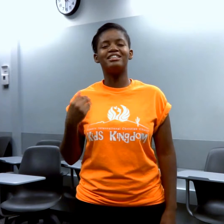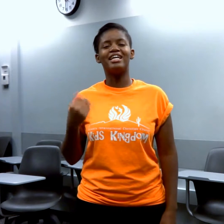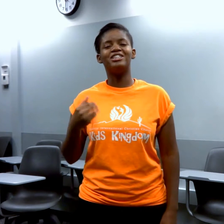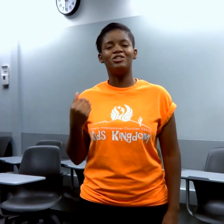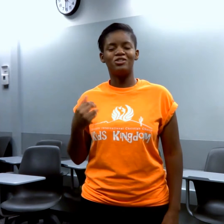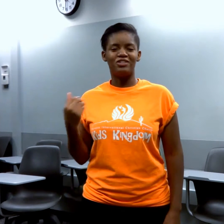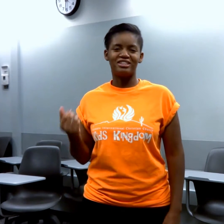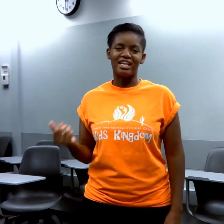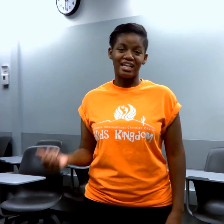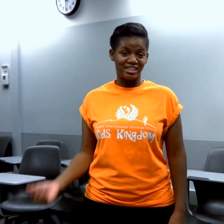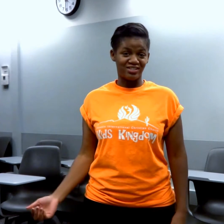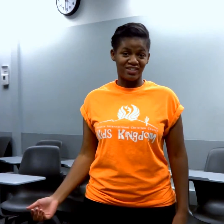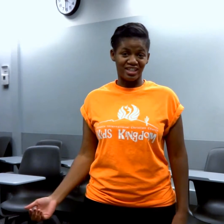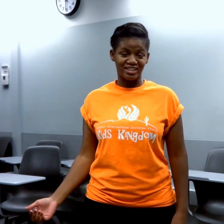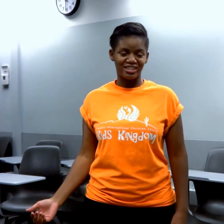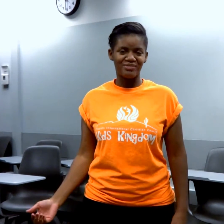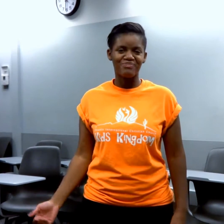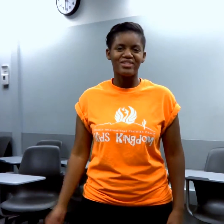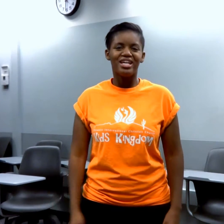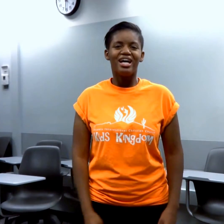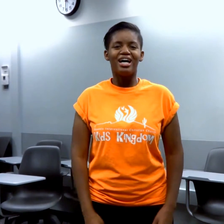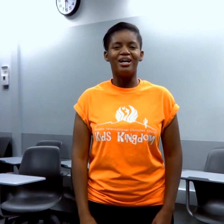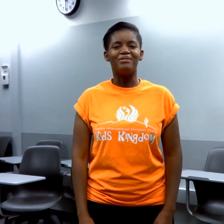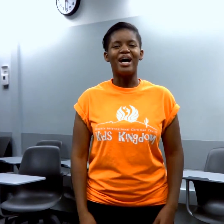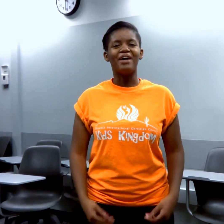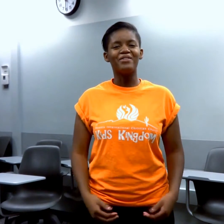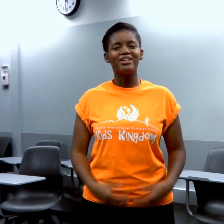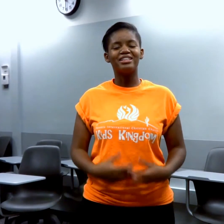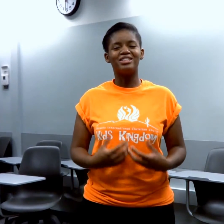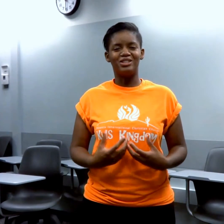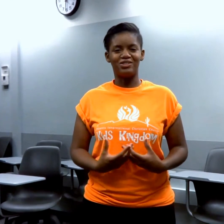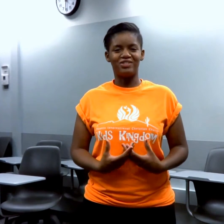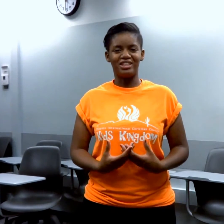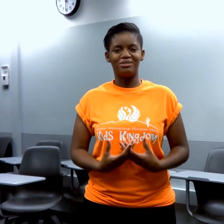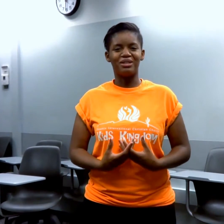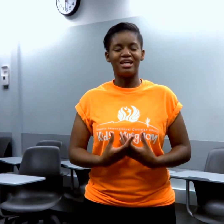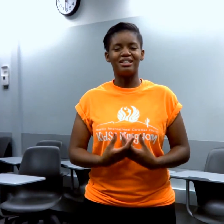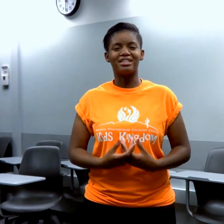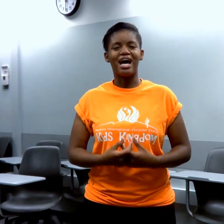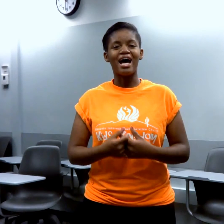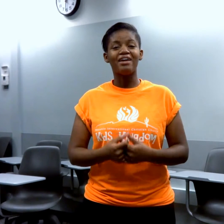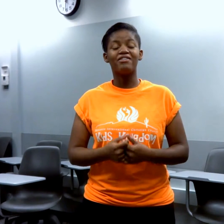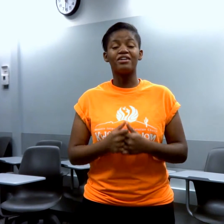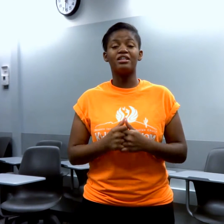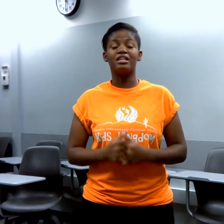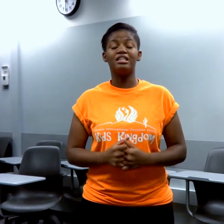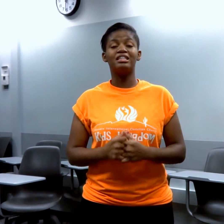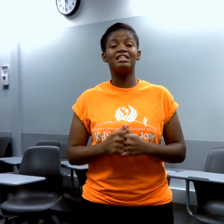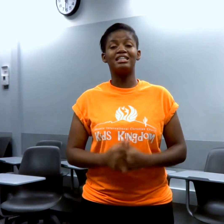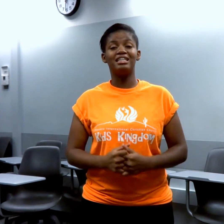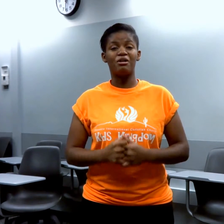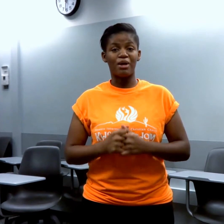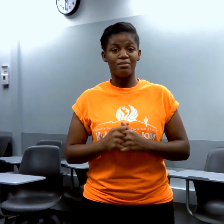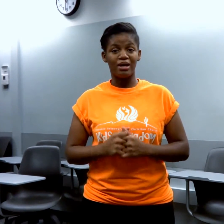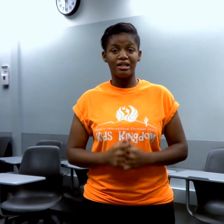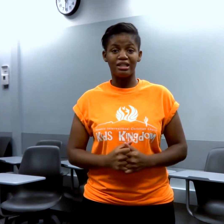-day juice feast that I just finished. I went on this juice feast because I found that I needed to clean out my body.